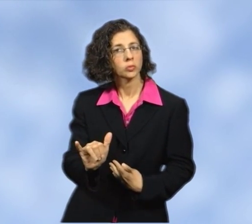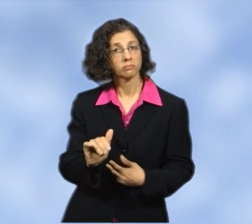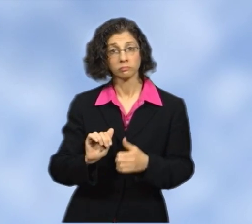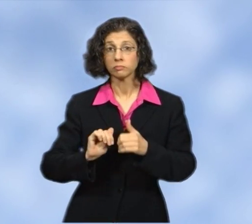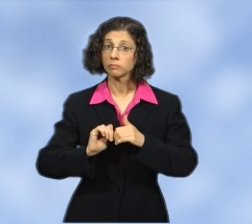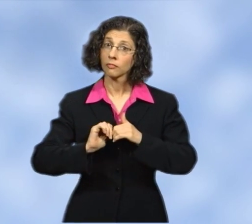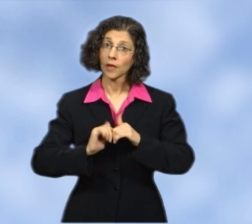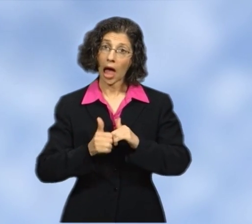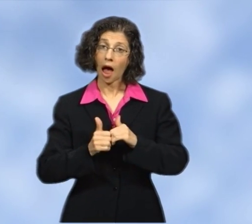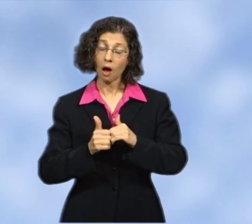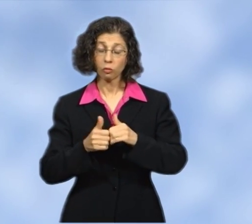other tissues.